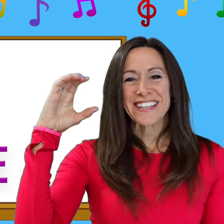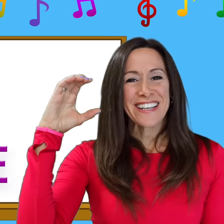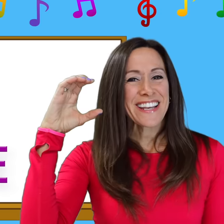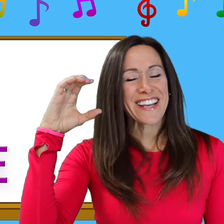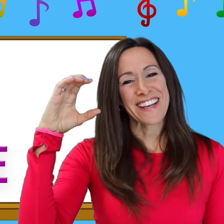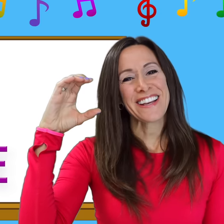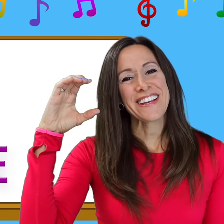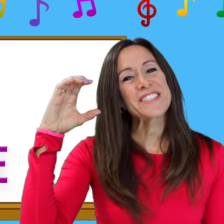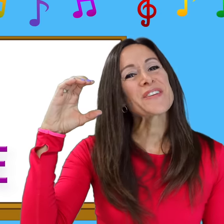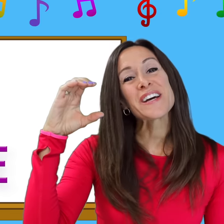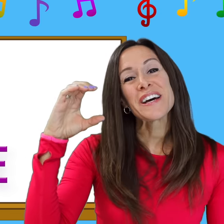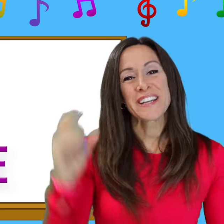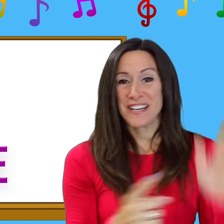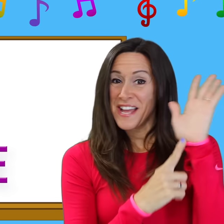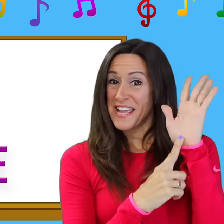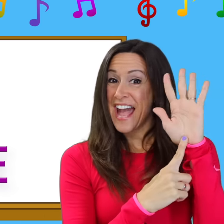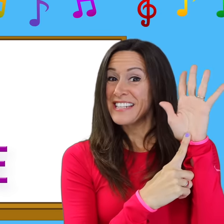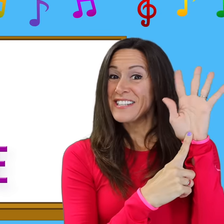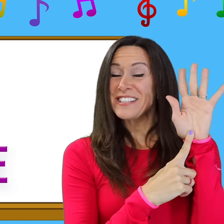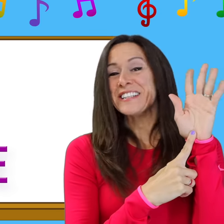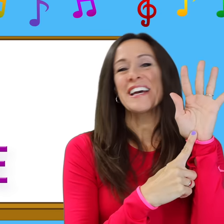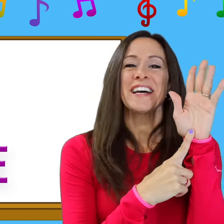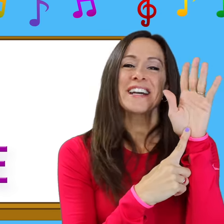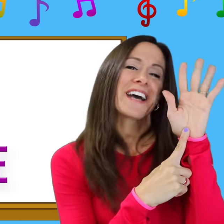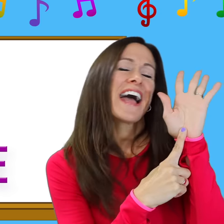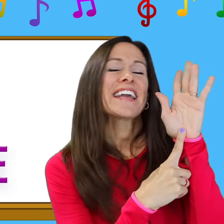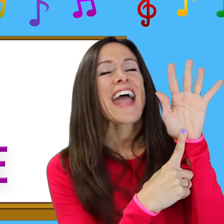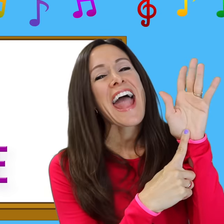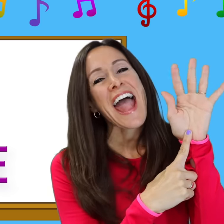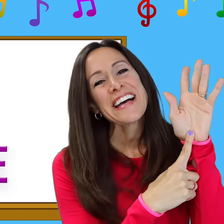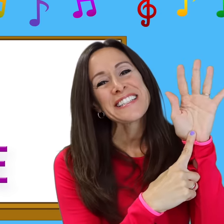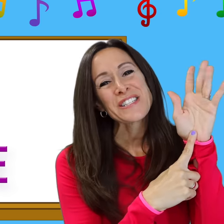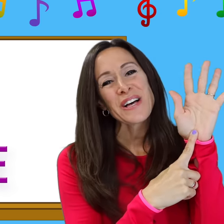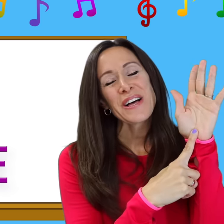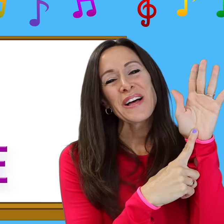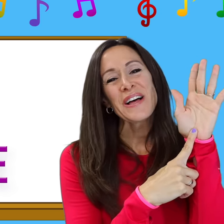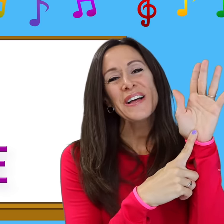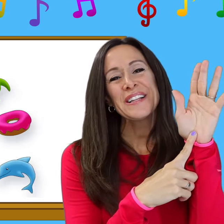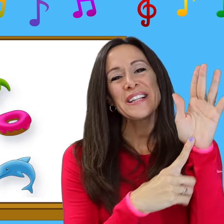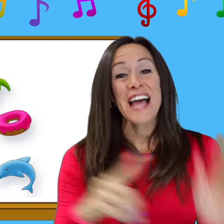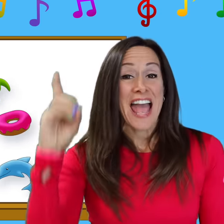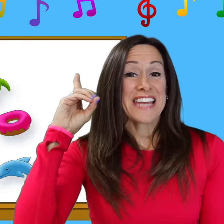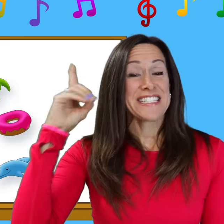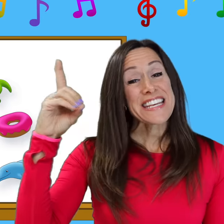is for c-c-candle, c-c-candle D